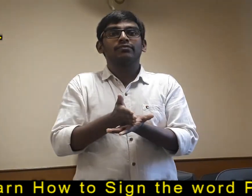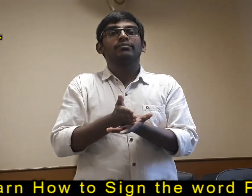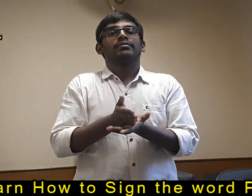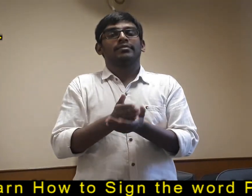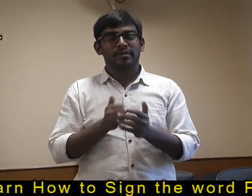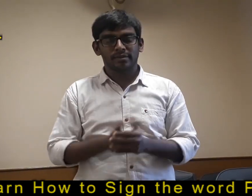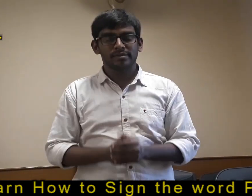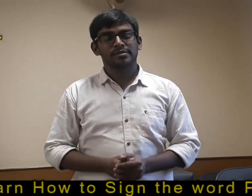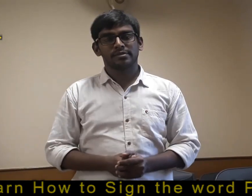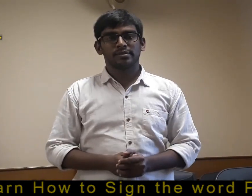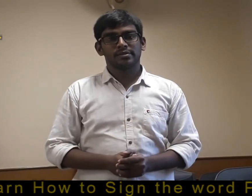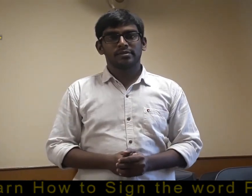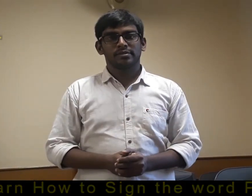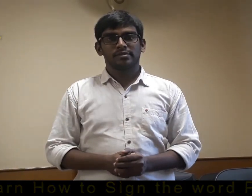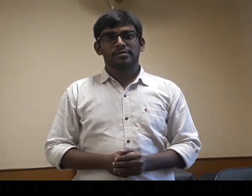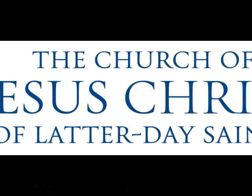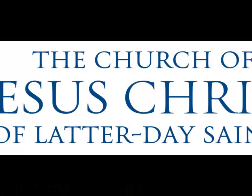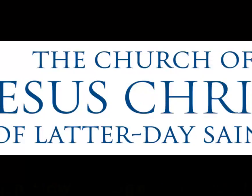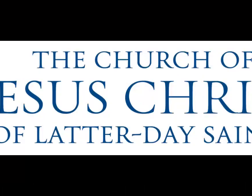strength. We can come by... ...